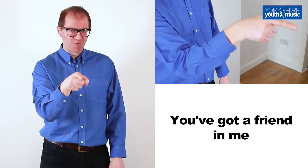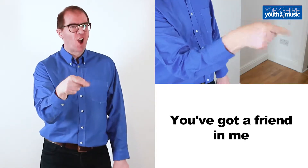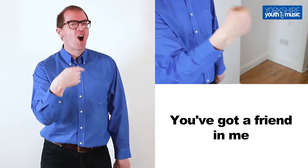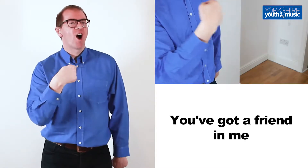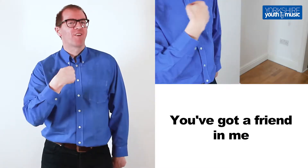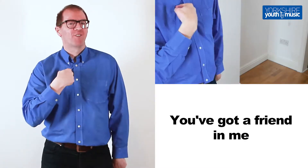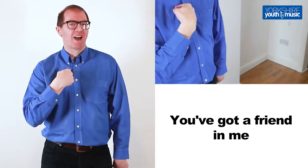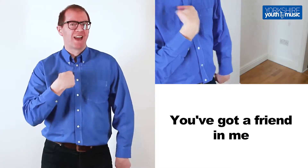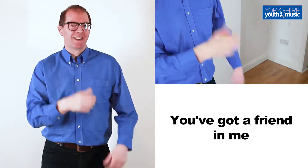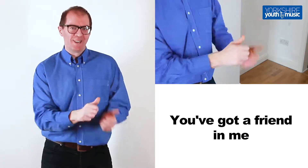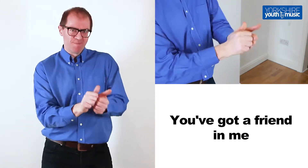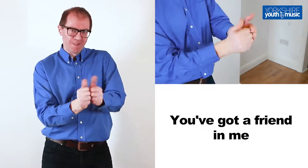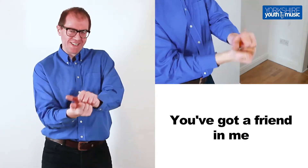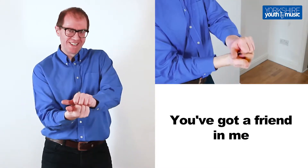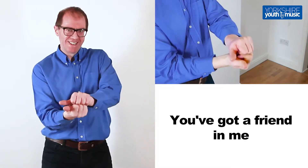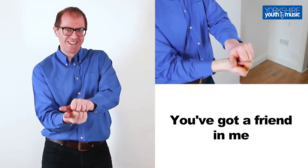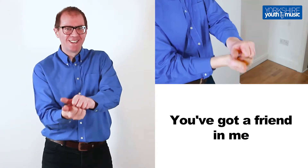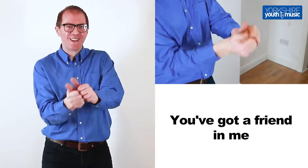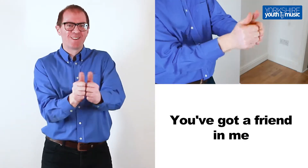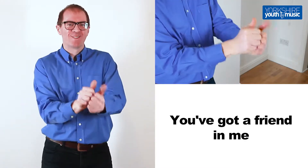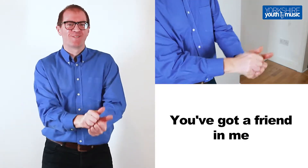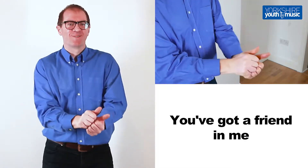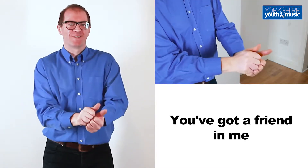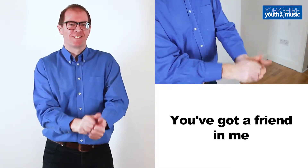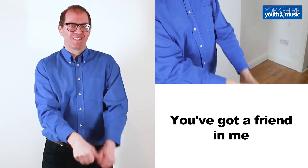You've got a friend in me